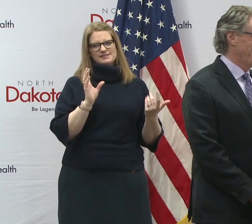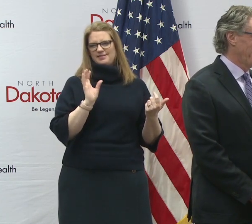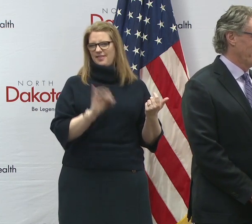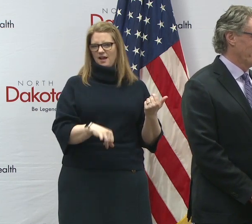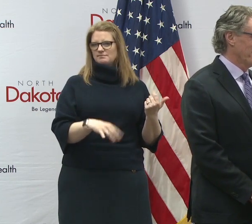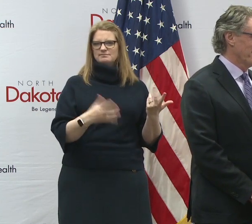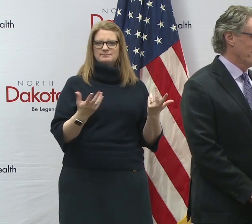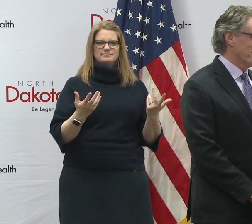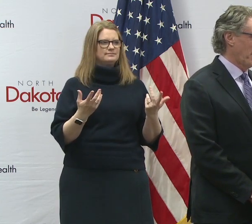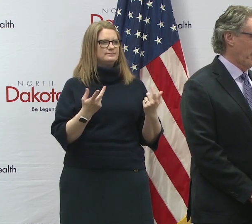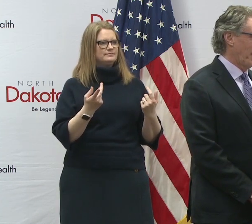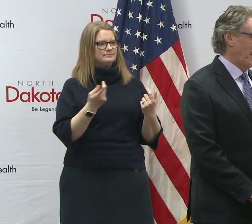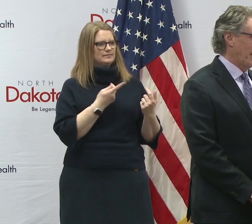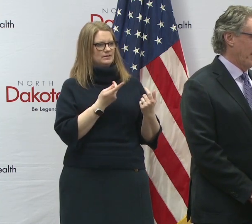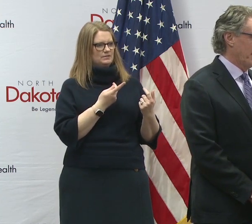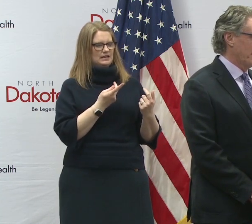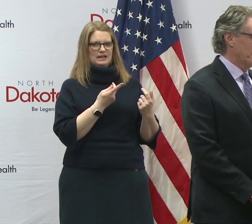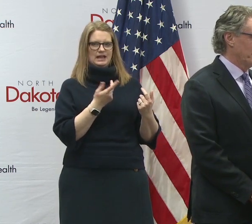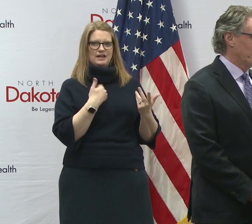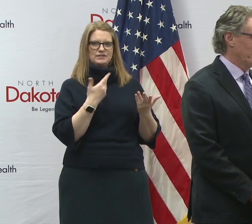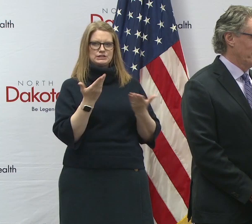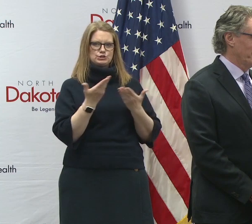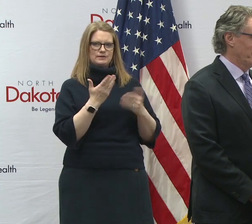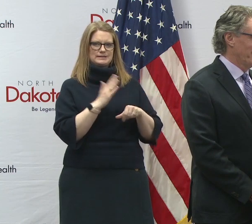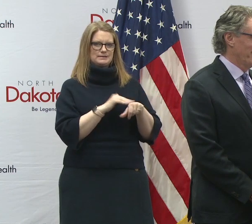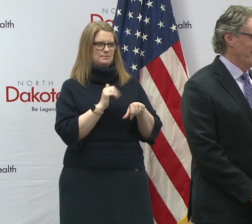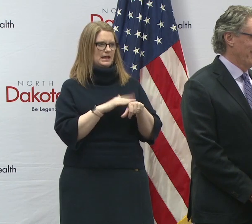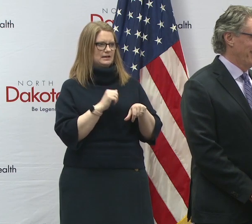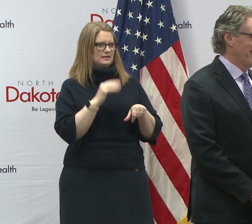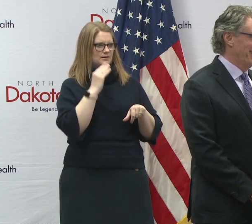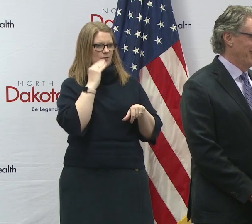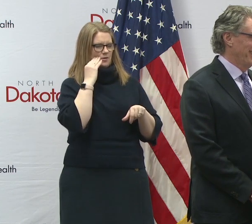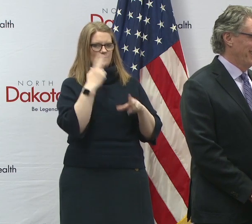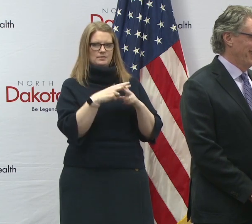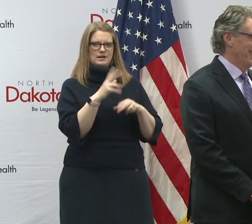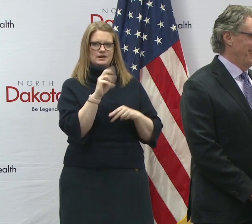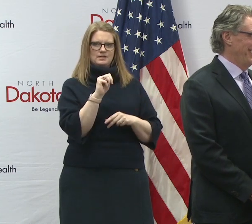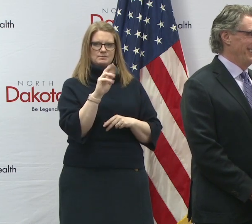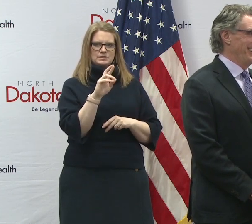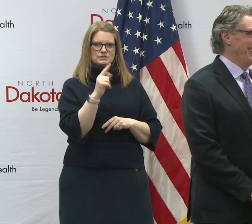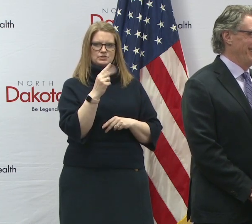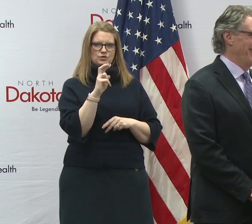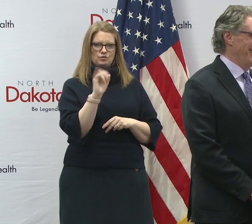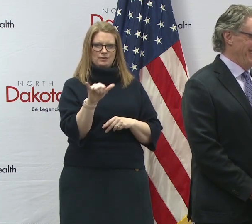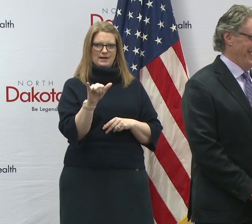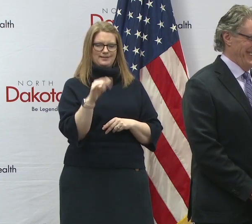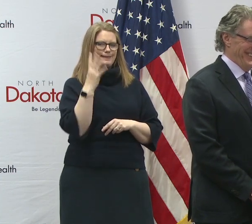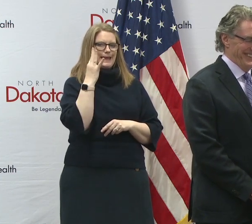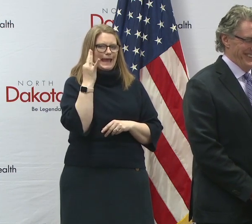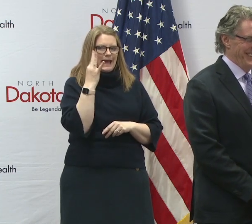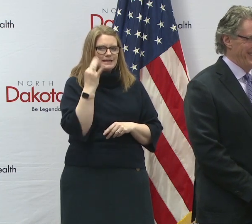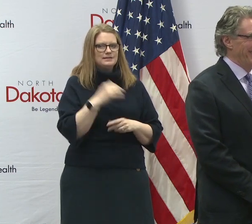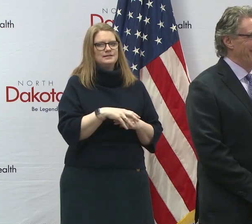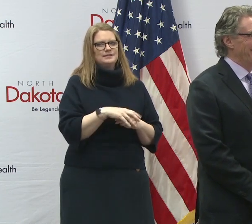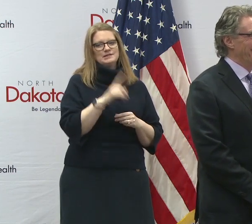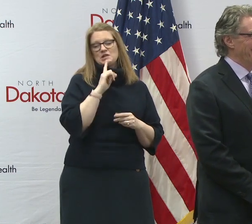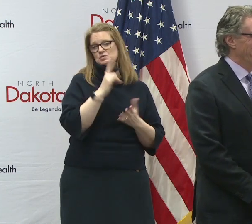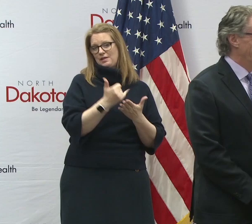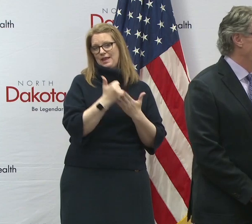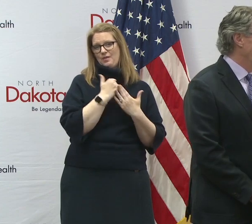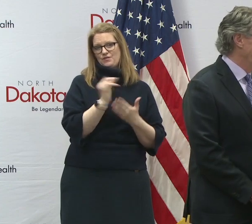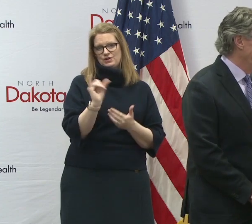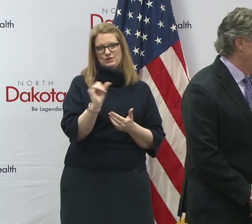just, uh, we have a, also have a service pet, uh, at our home named Mr. Gray, our cat. So that's super helpful also.